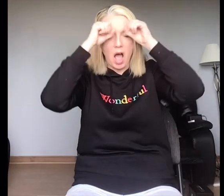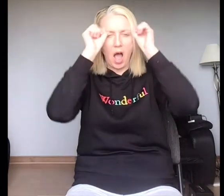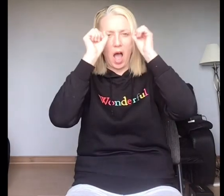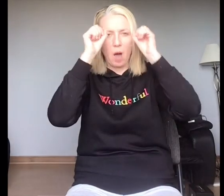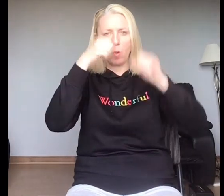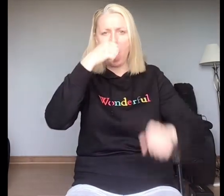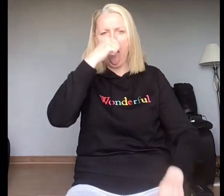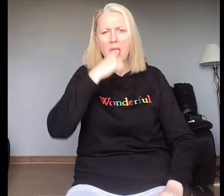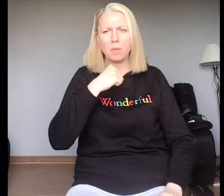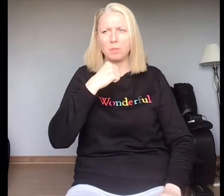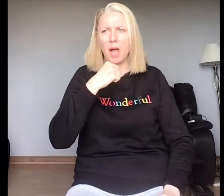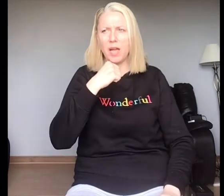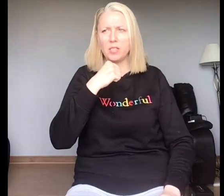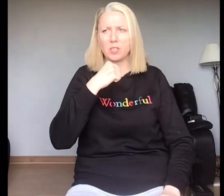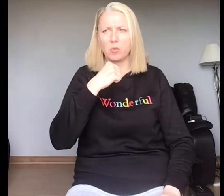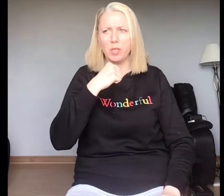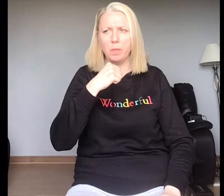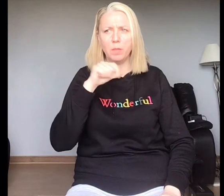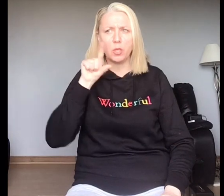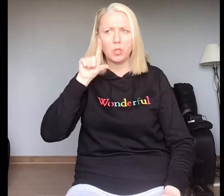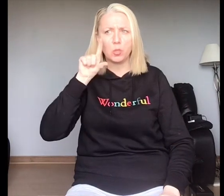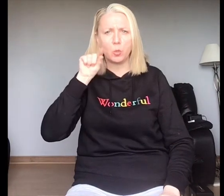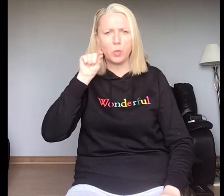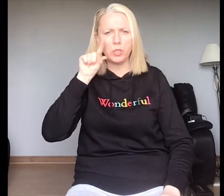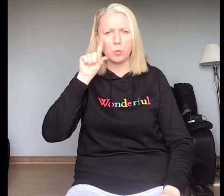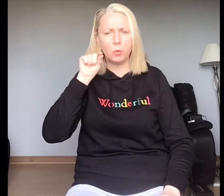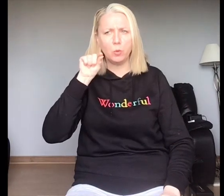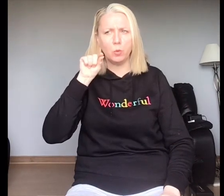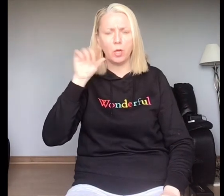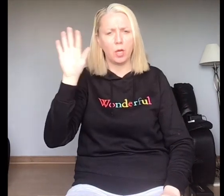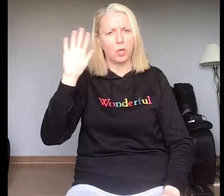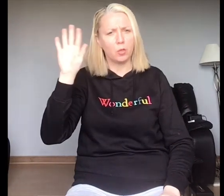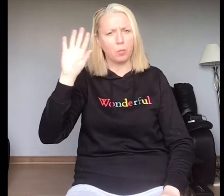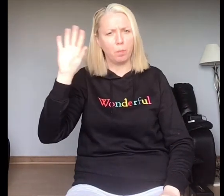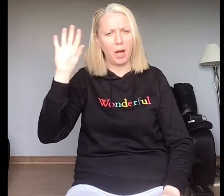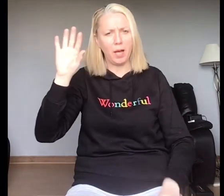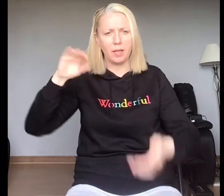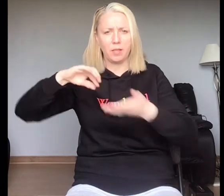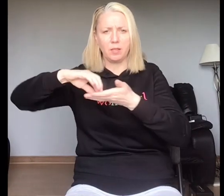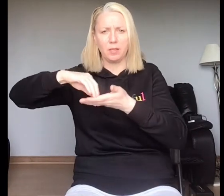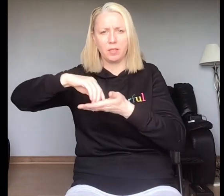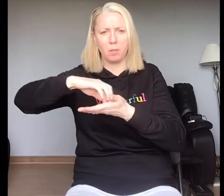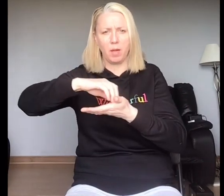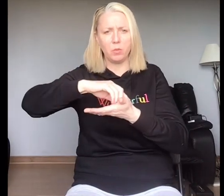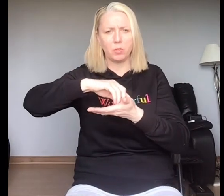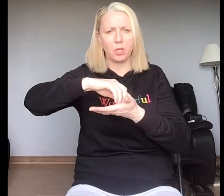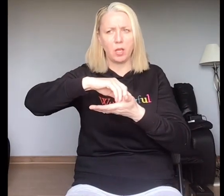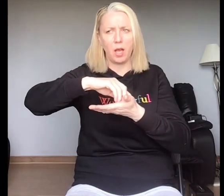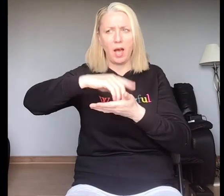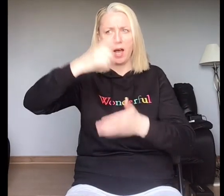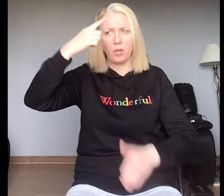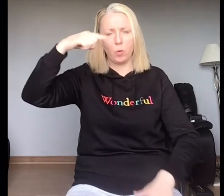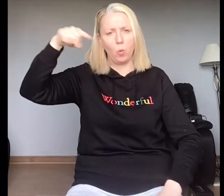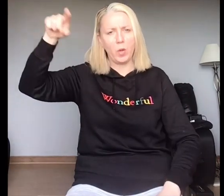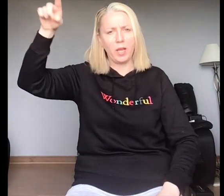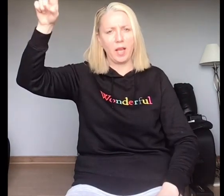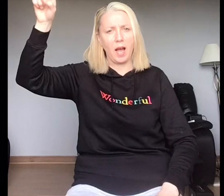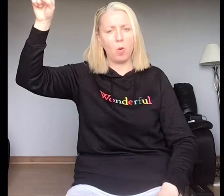Owl, I scream. To-o-to-oo. Goodbye, little mouse, and away Owl